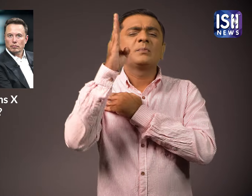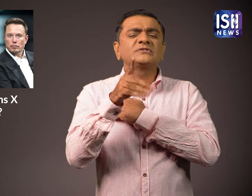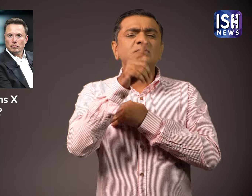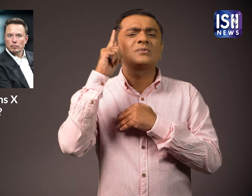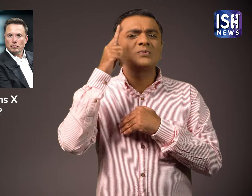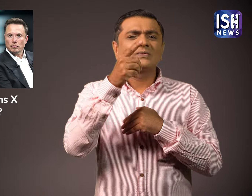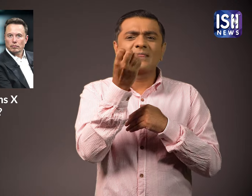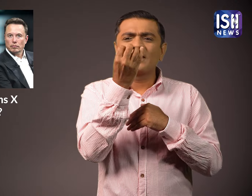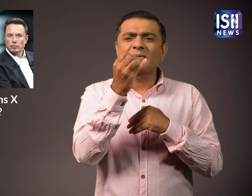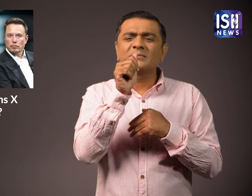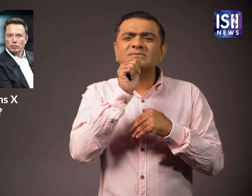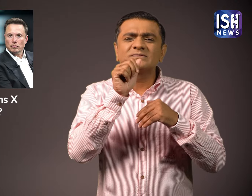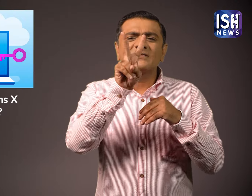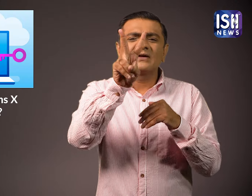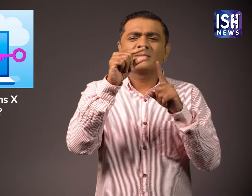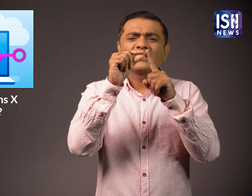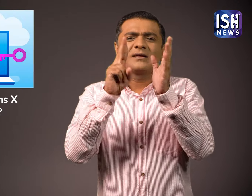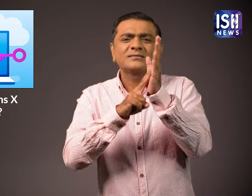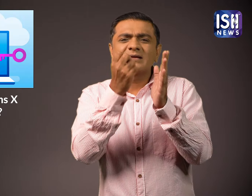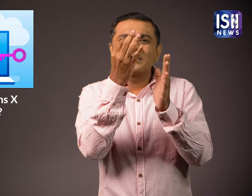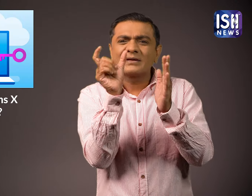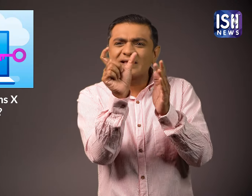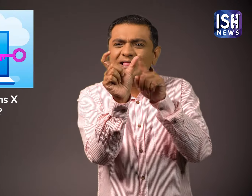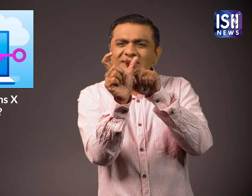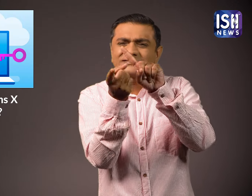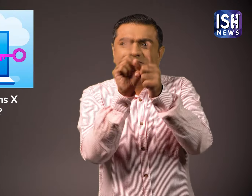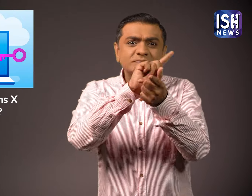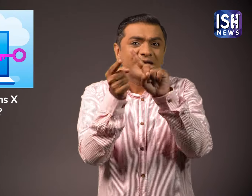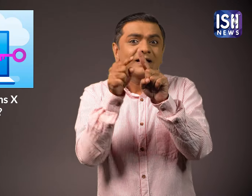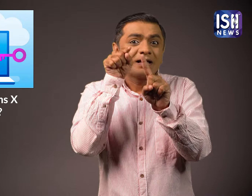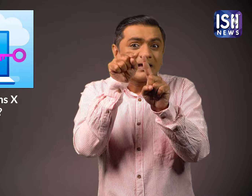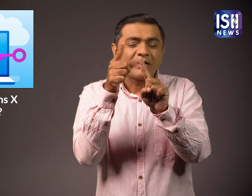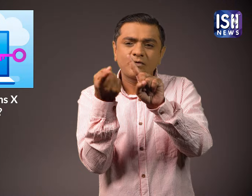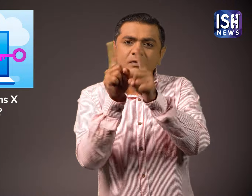through virtual private networks VPNs is also completely banned.